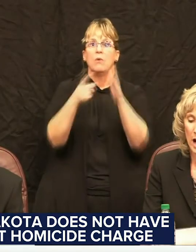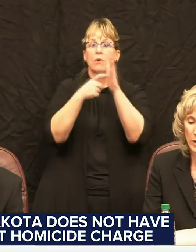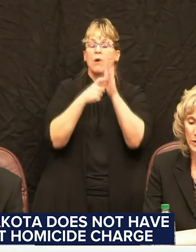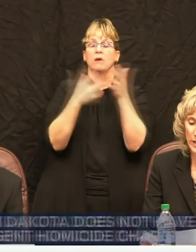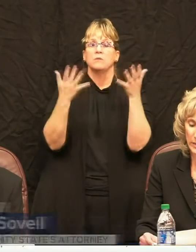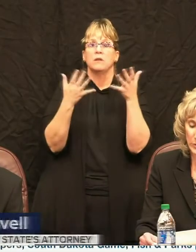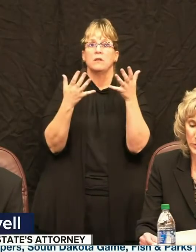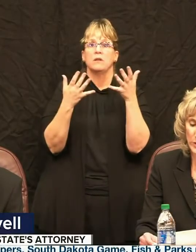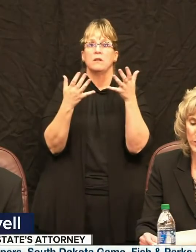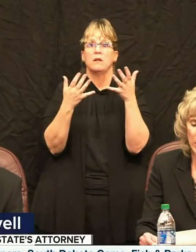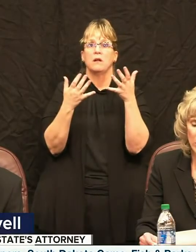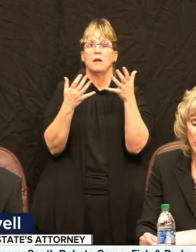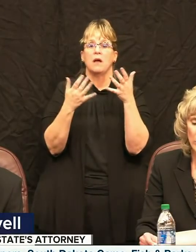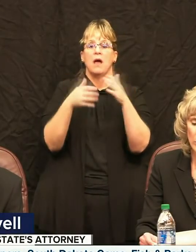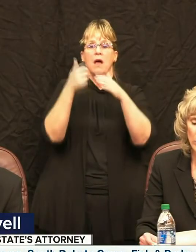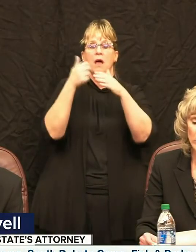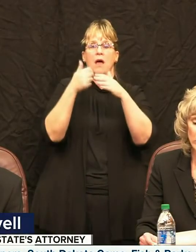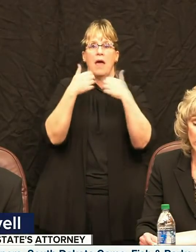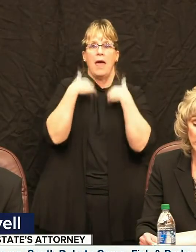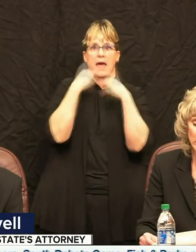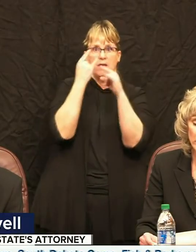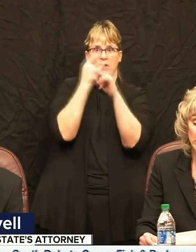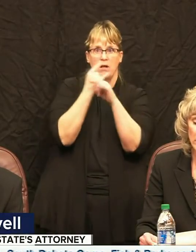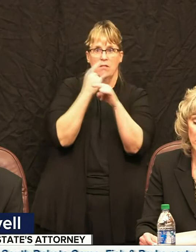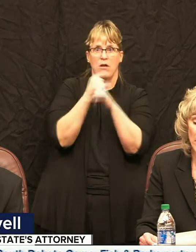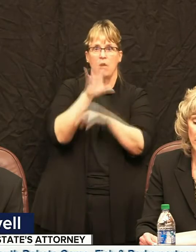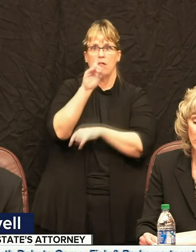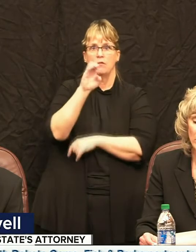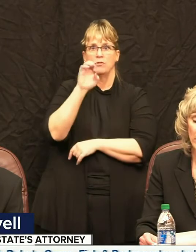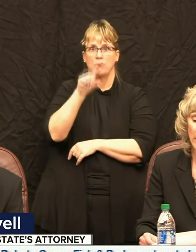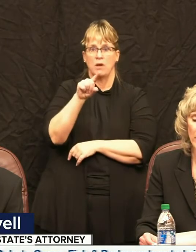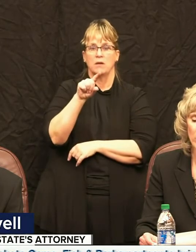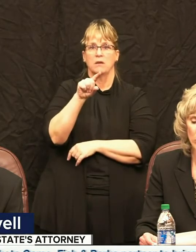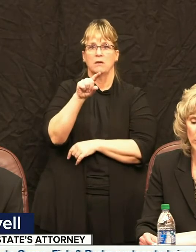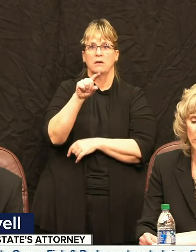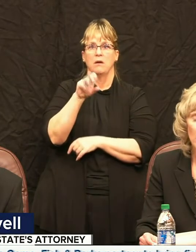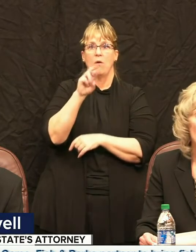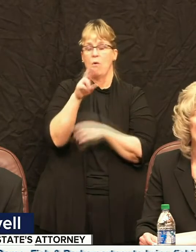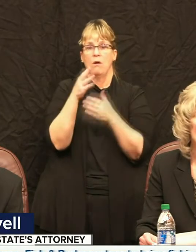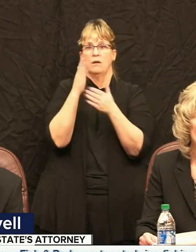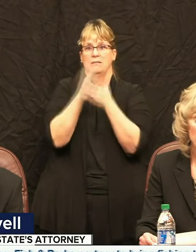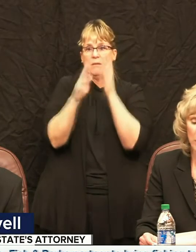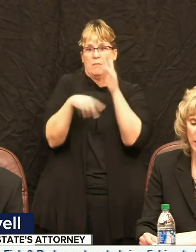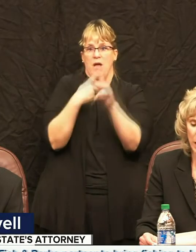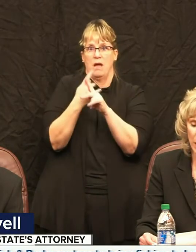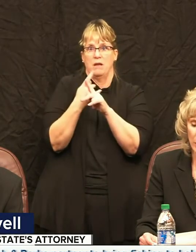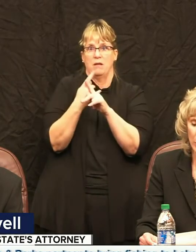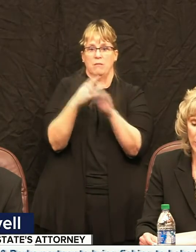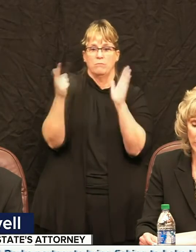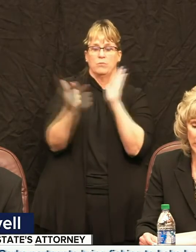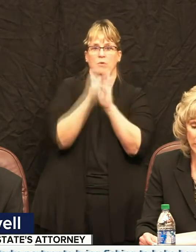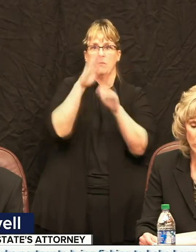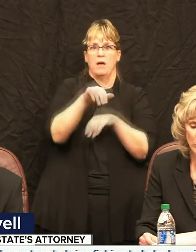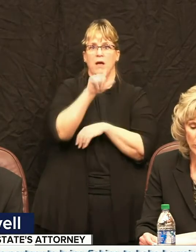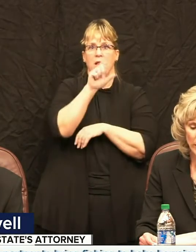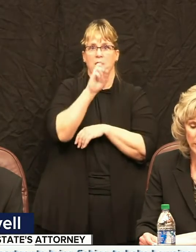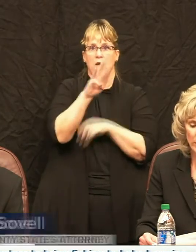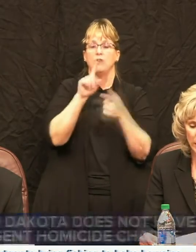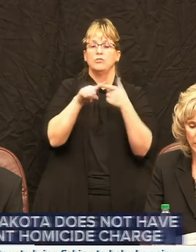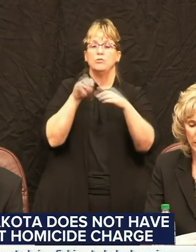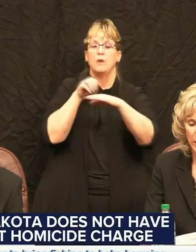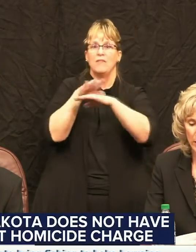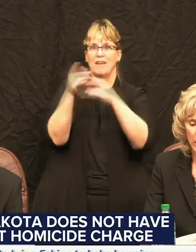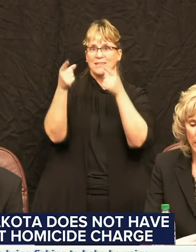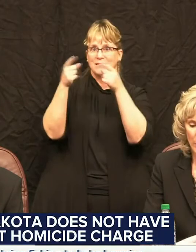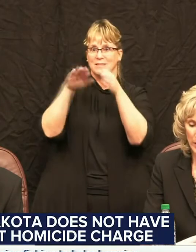be under the influence of alcohol, drugs, or substances in a manner and a degree prohibited by law without design to affect